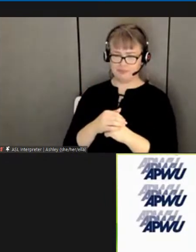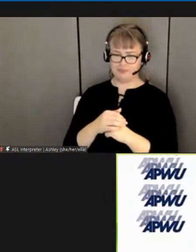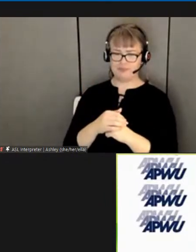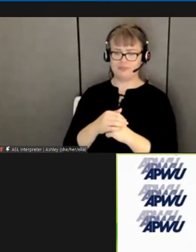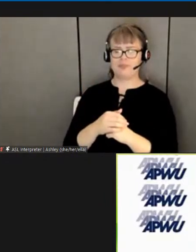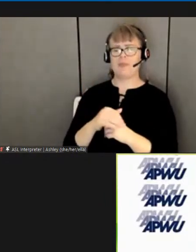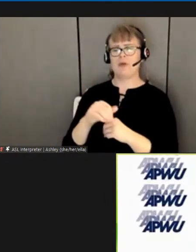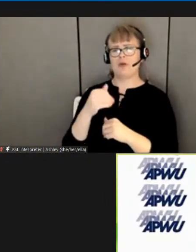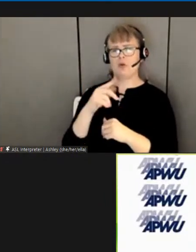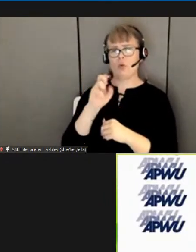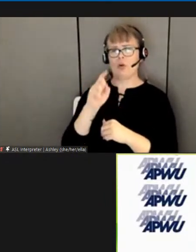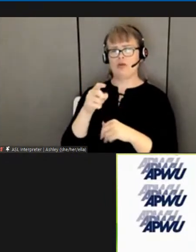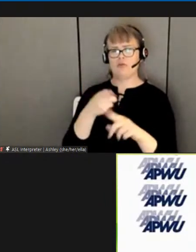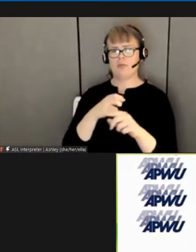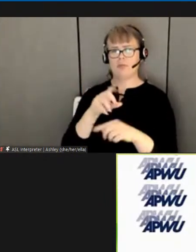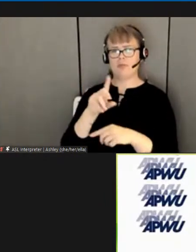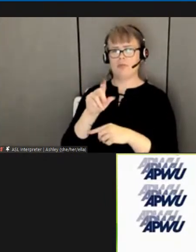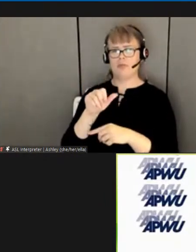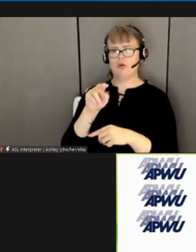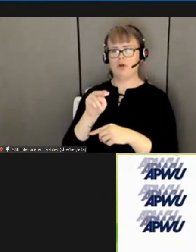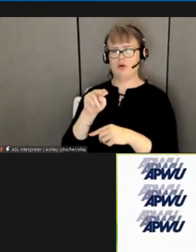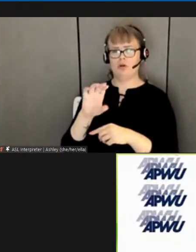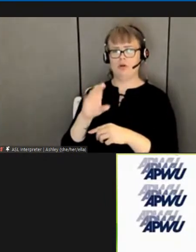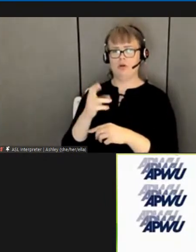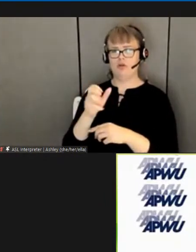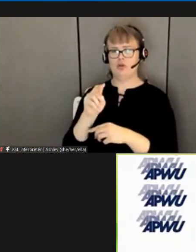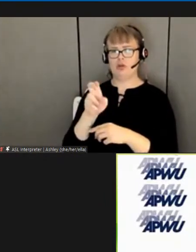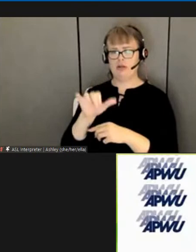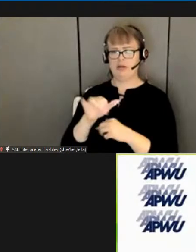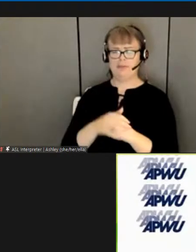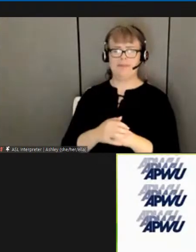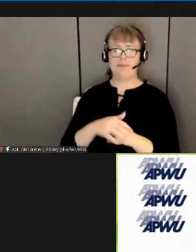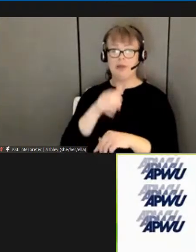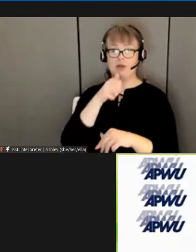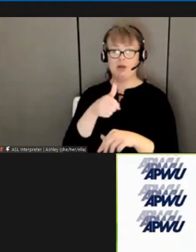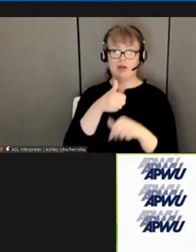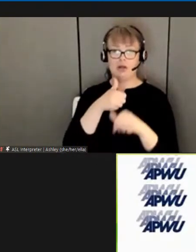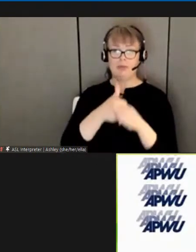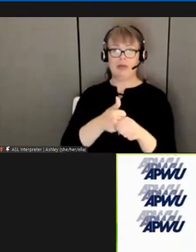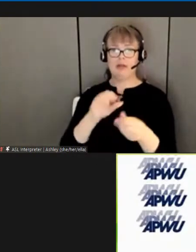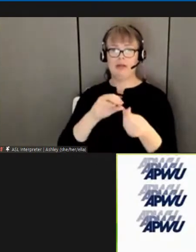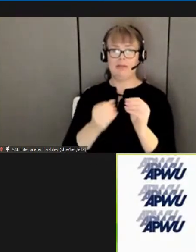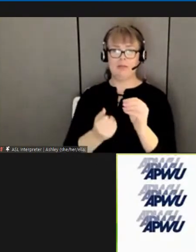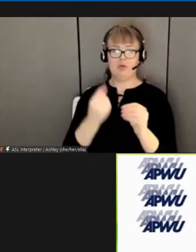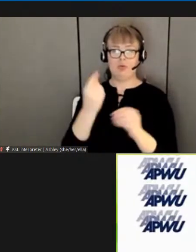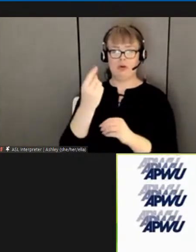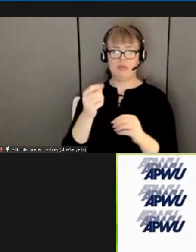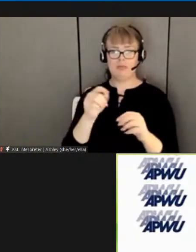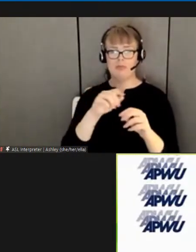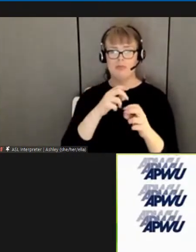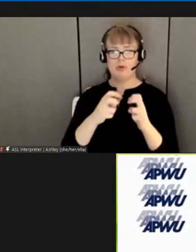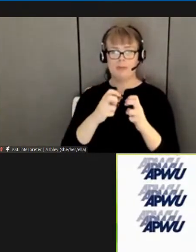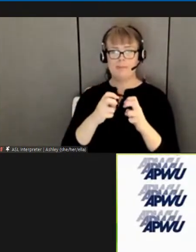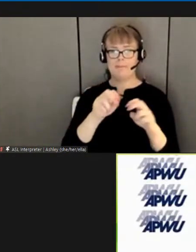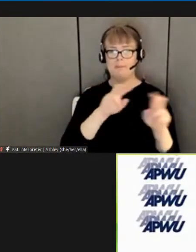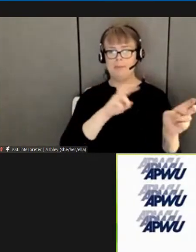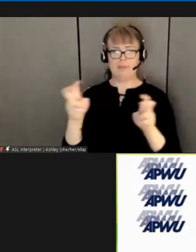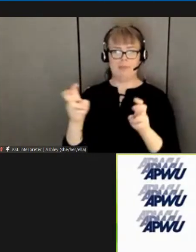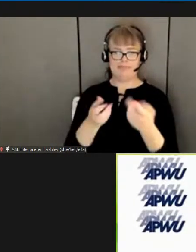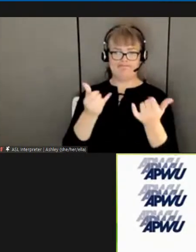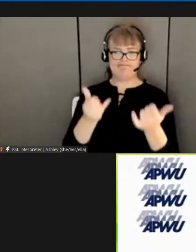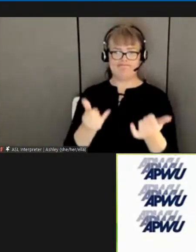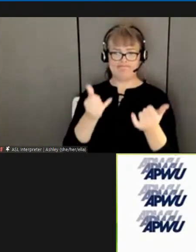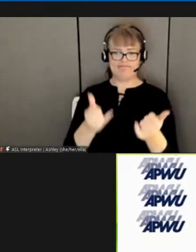non-compliance is the number one problem these days stewards are having to file the same grievances over and